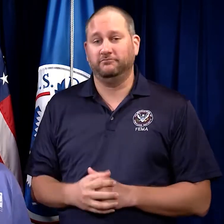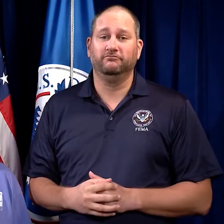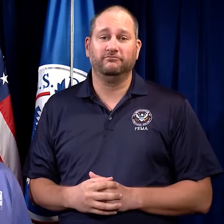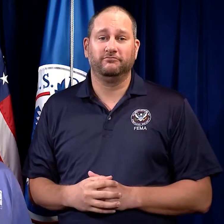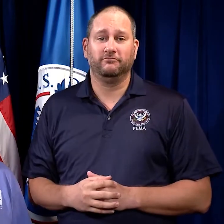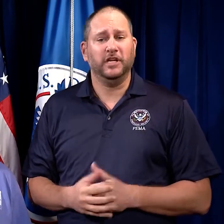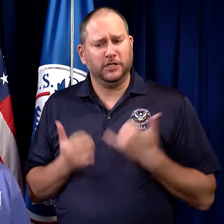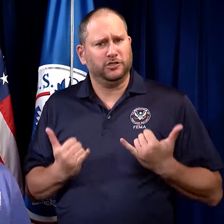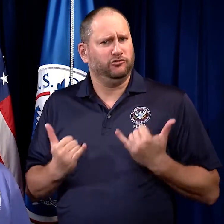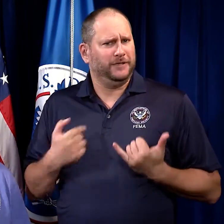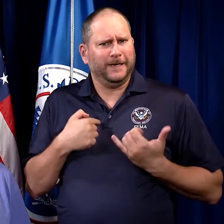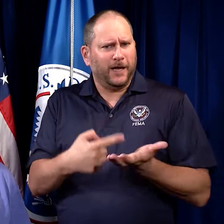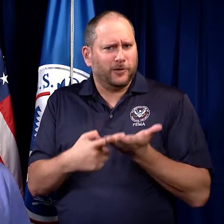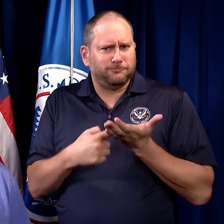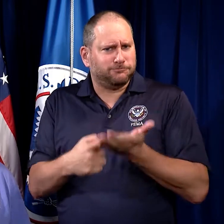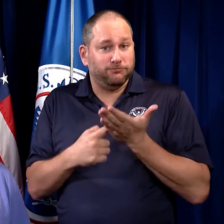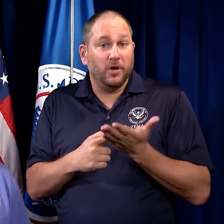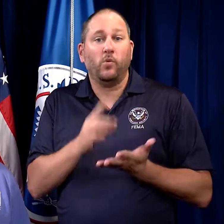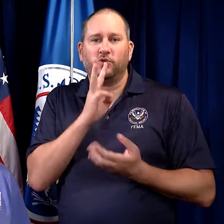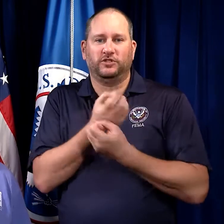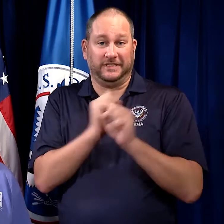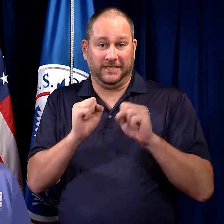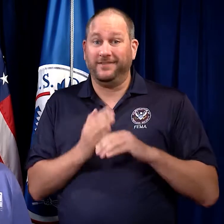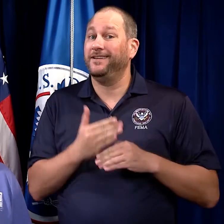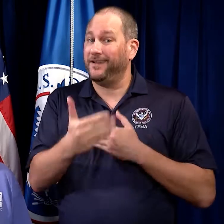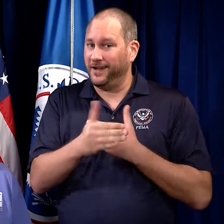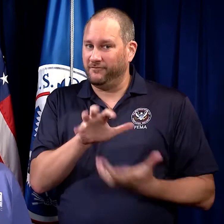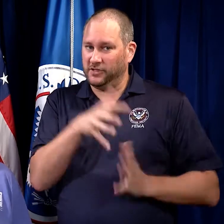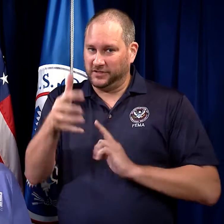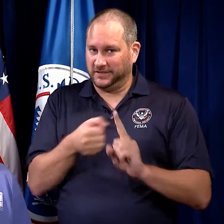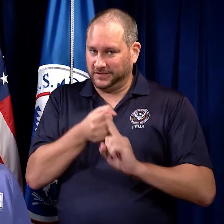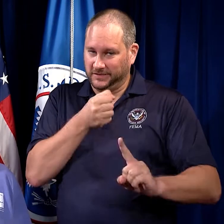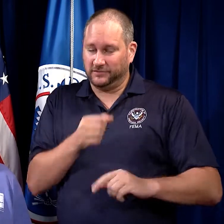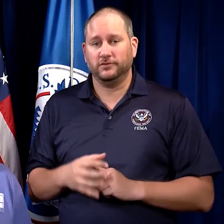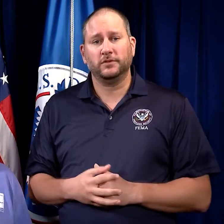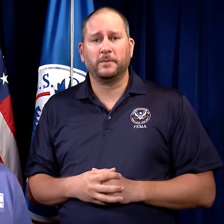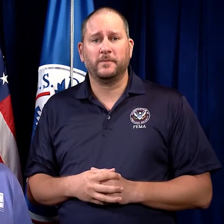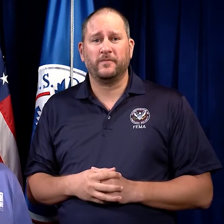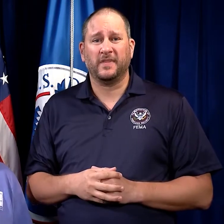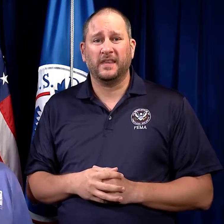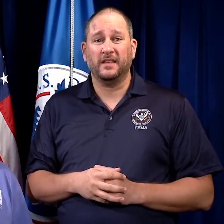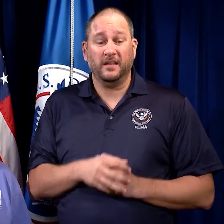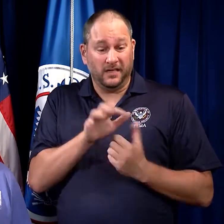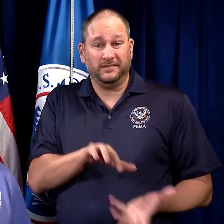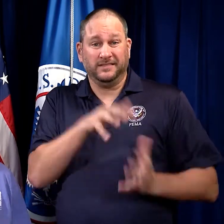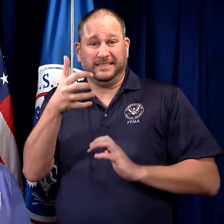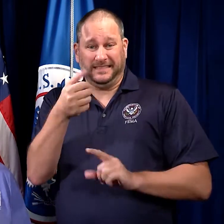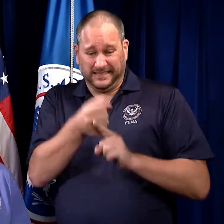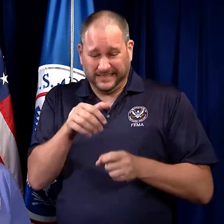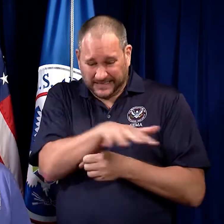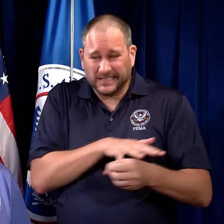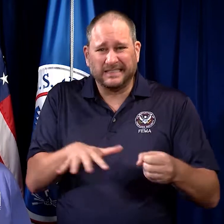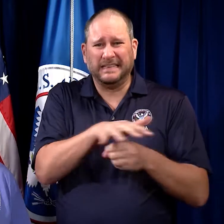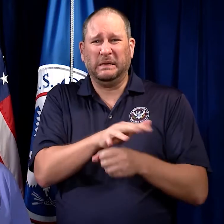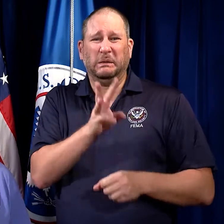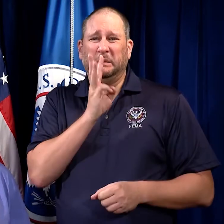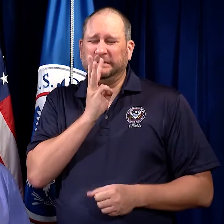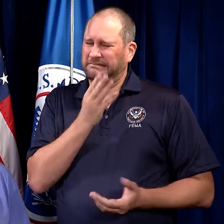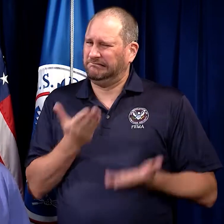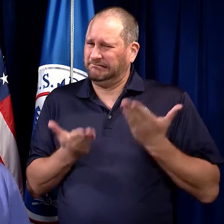I'm here today to talk about water safety after a disaster. Water in a disaster affected area may